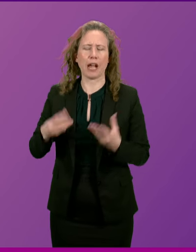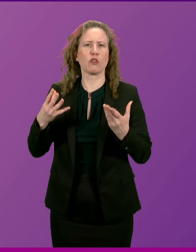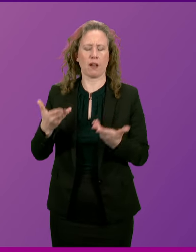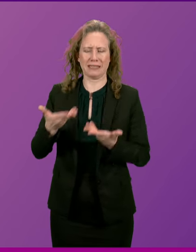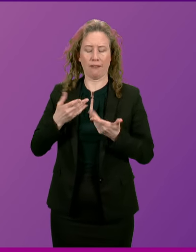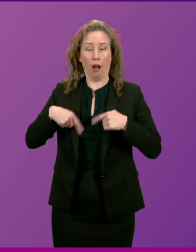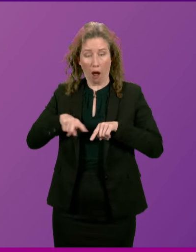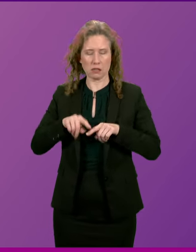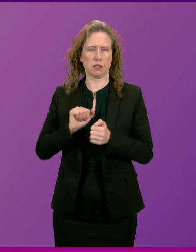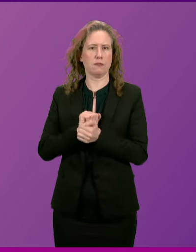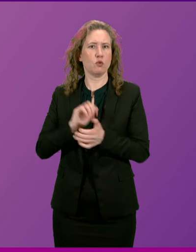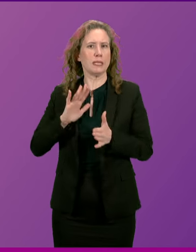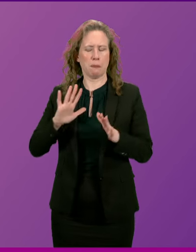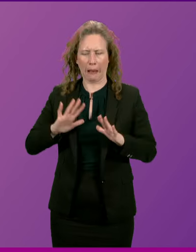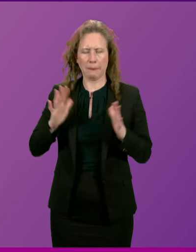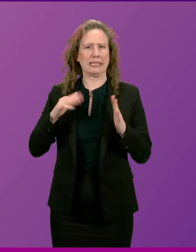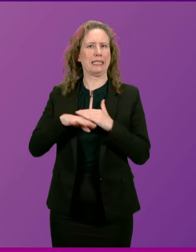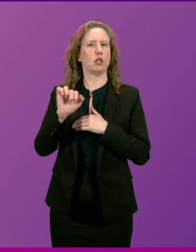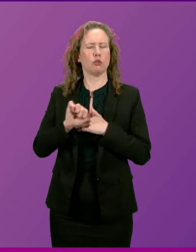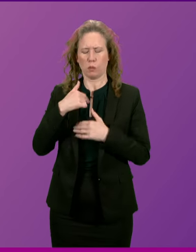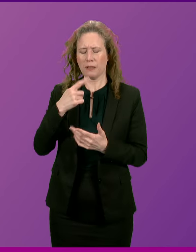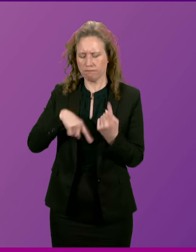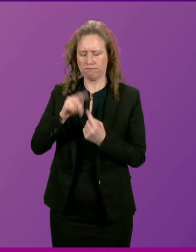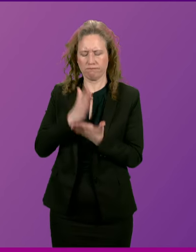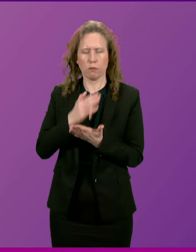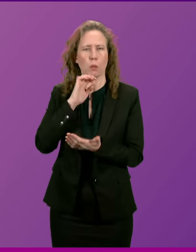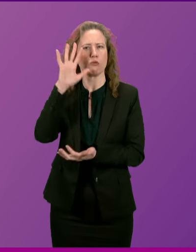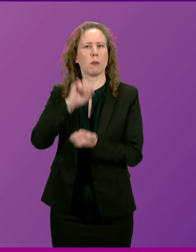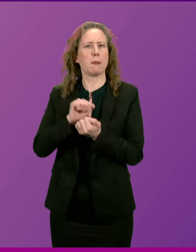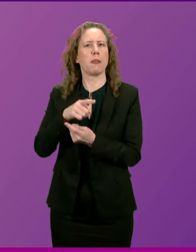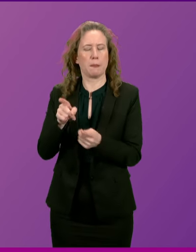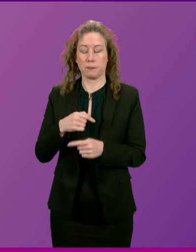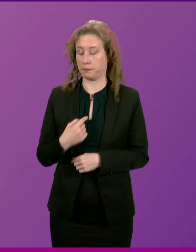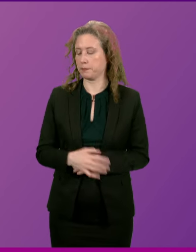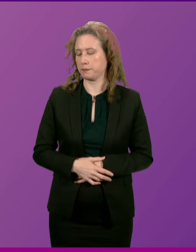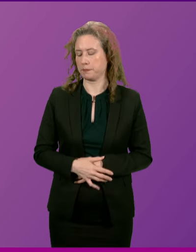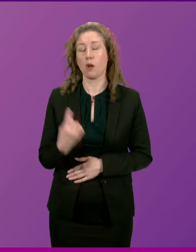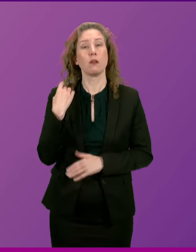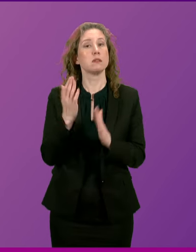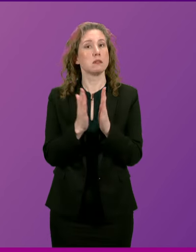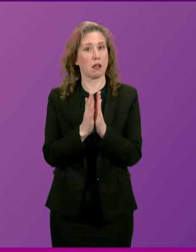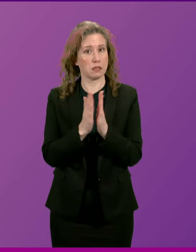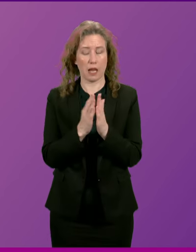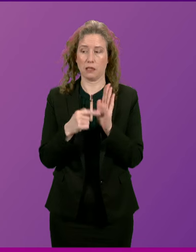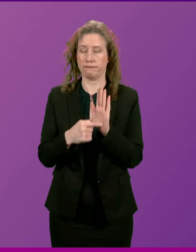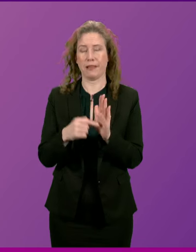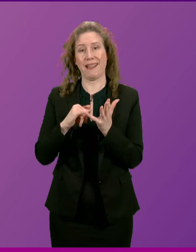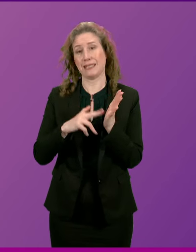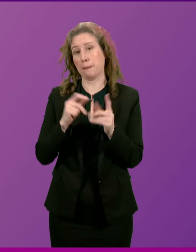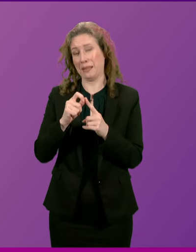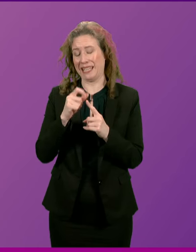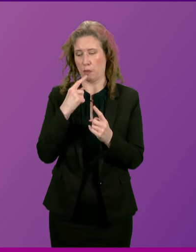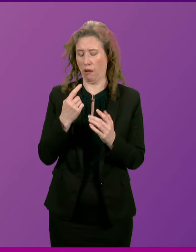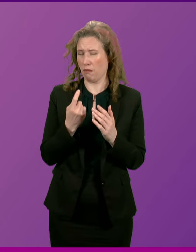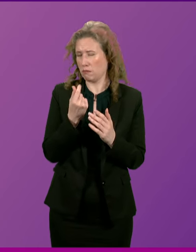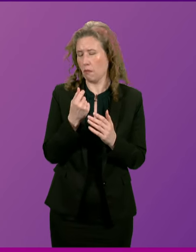and liberty in Europe. We will remember them. On Sunday, was revealed that the SNP will effectively hand back up